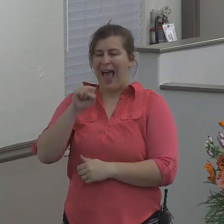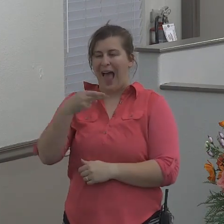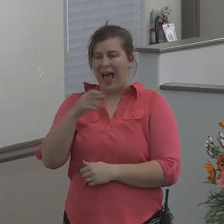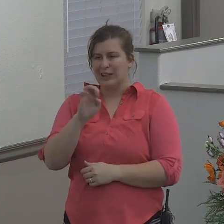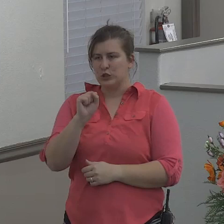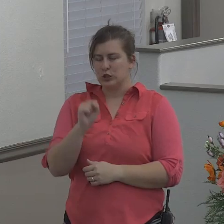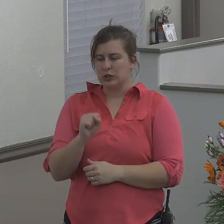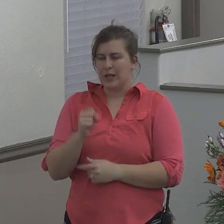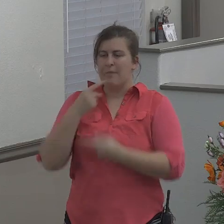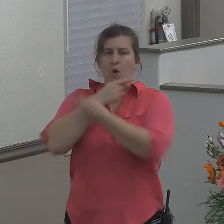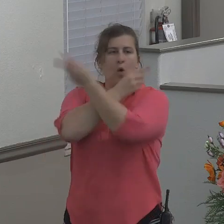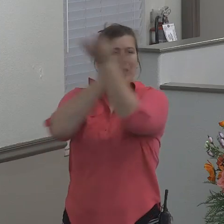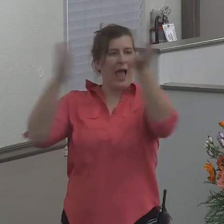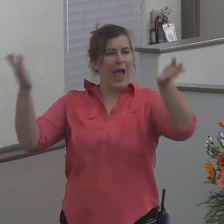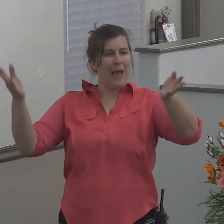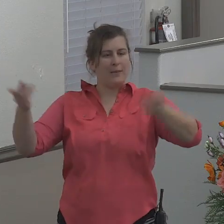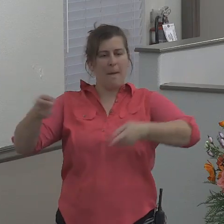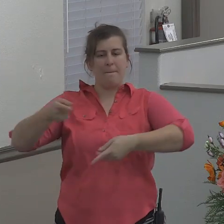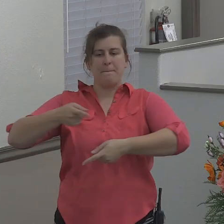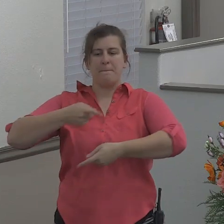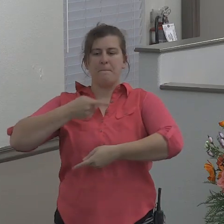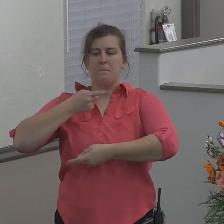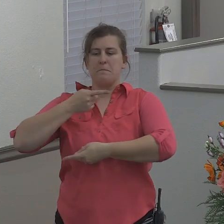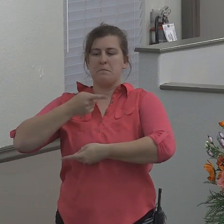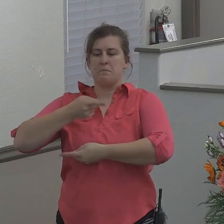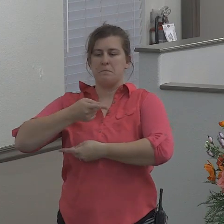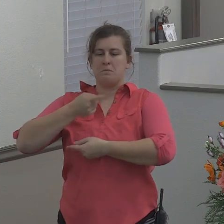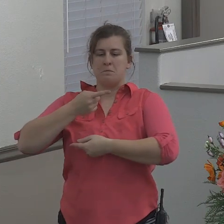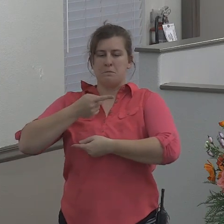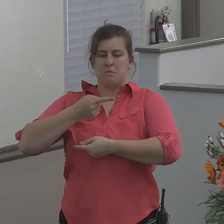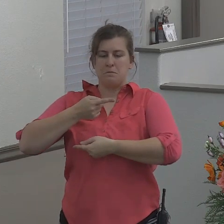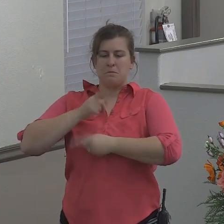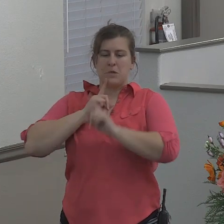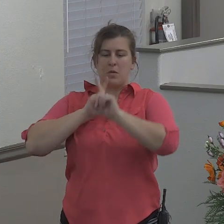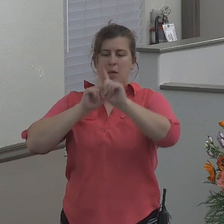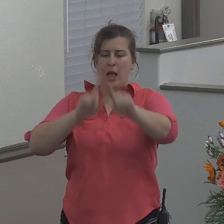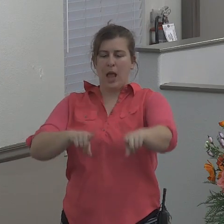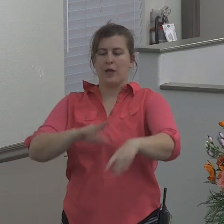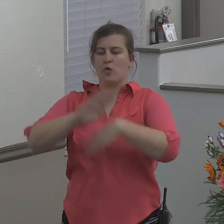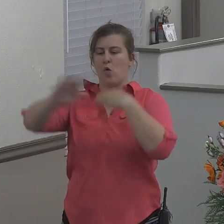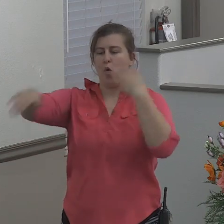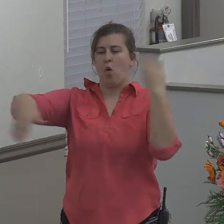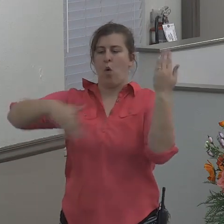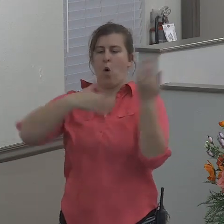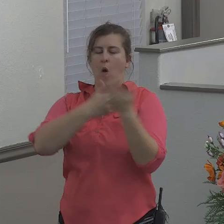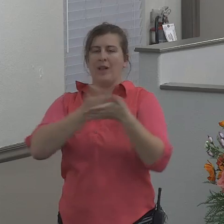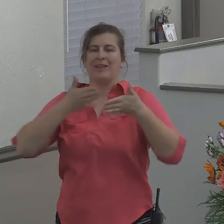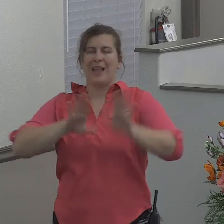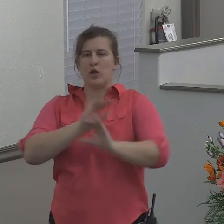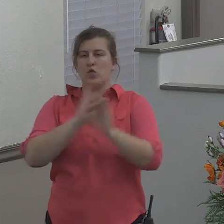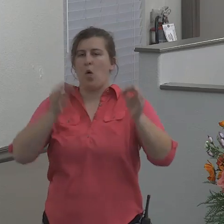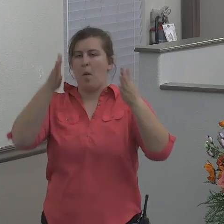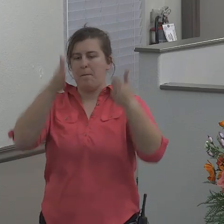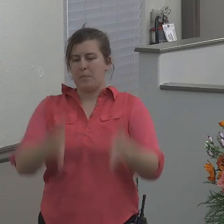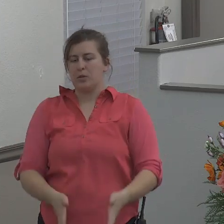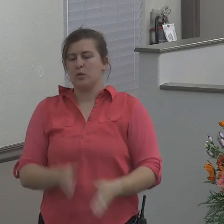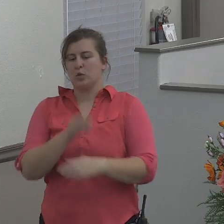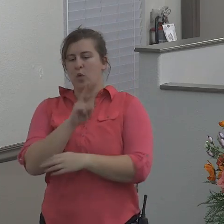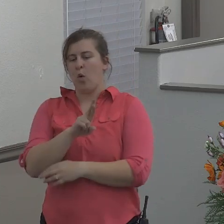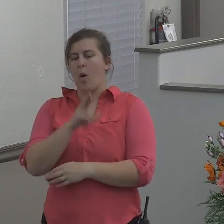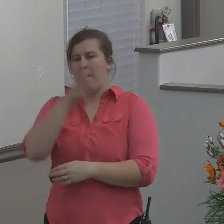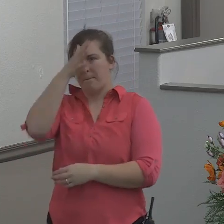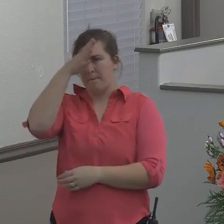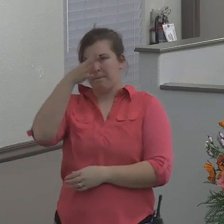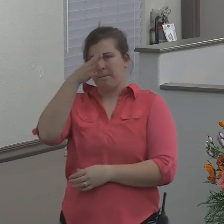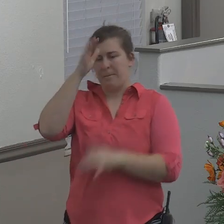and published through Nineveh by the degree of the kings and his nobles saying let neither man nor beast herd